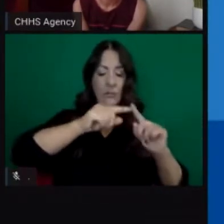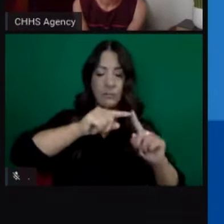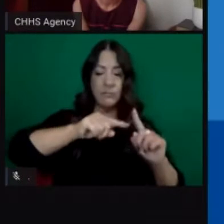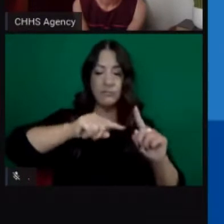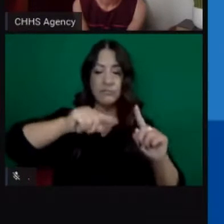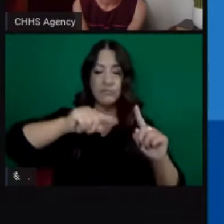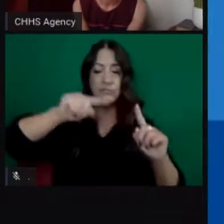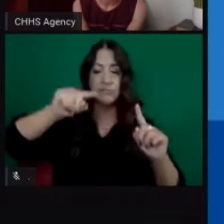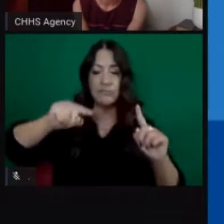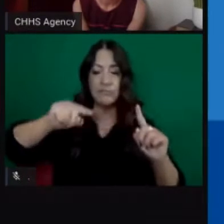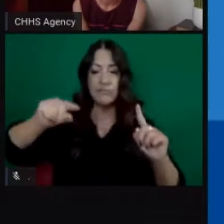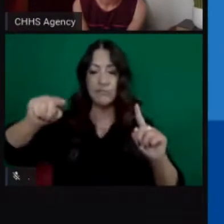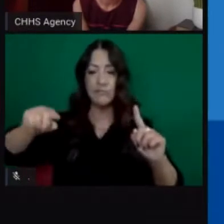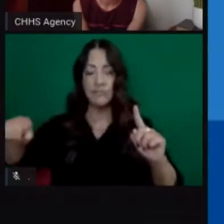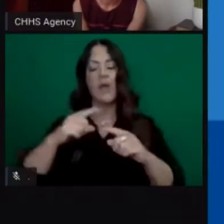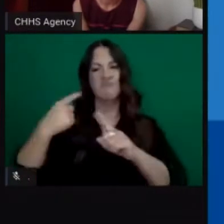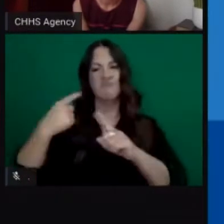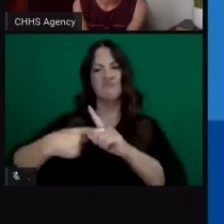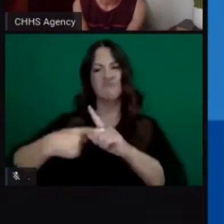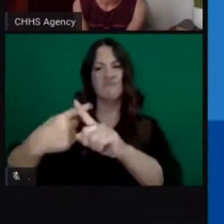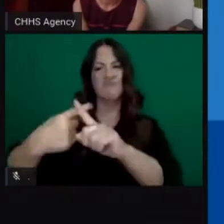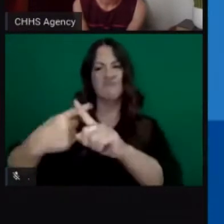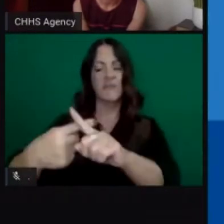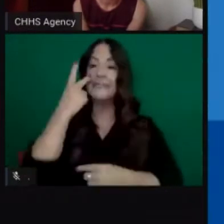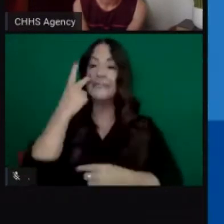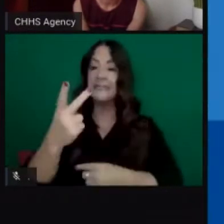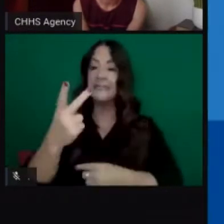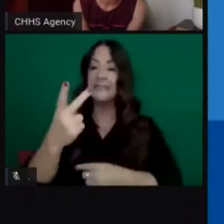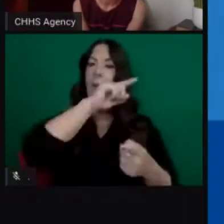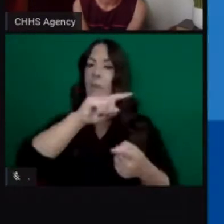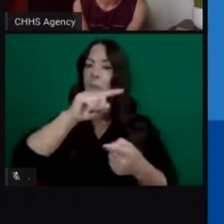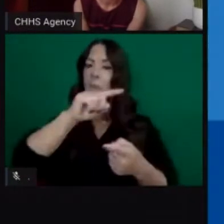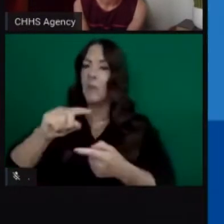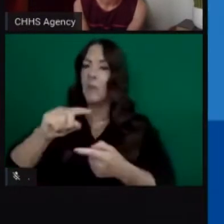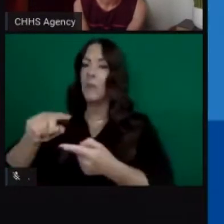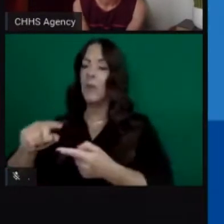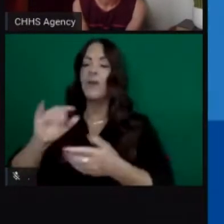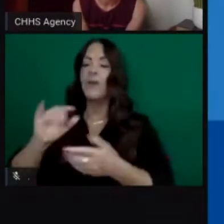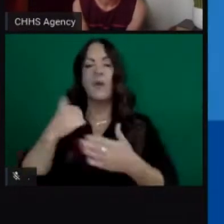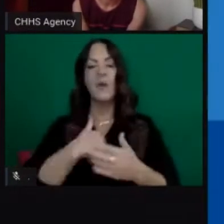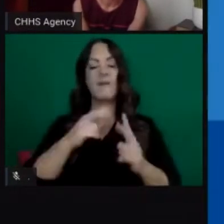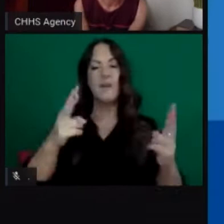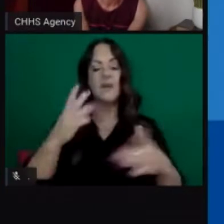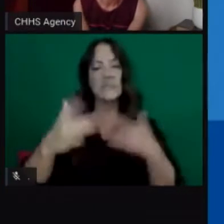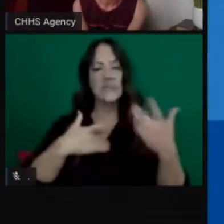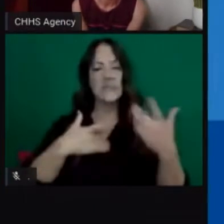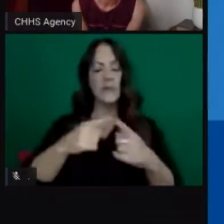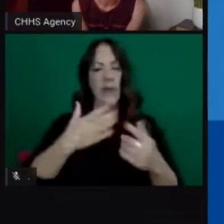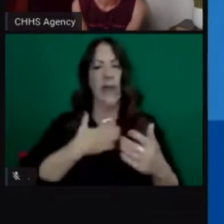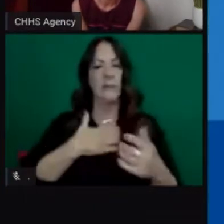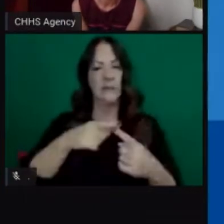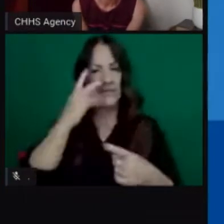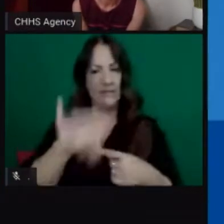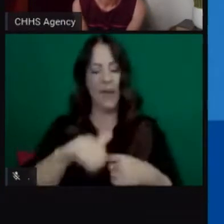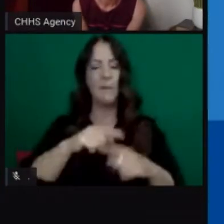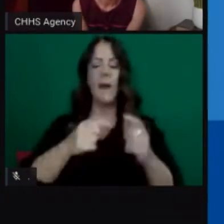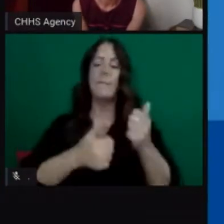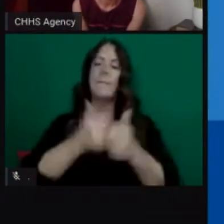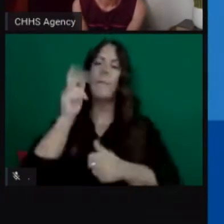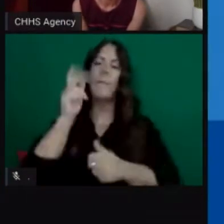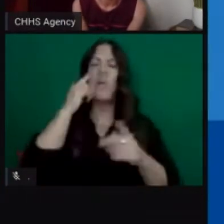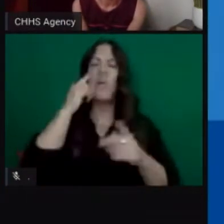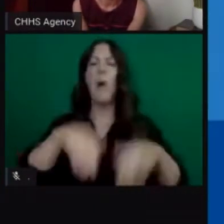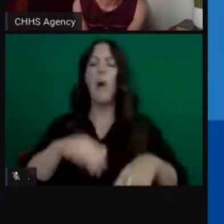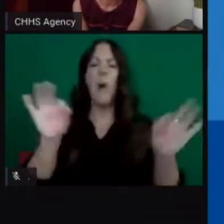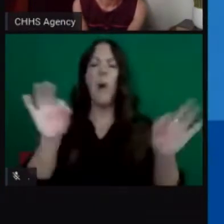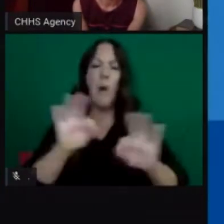decrease in cases across the state, again, this is encouraging that we are seeing good trends, but I think there's less interest. And it's also a time we're really thinking thoughtfully